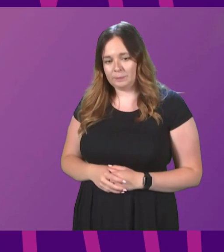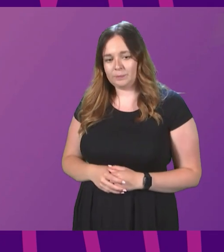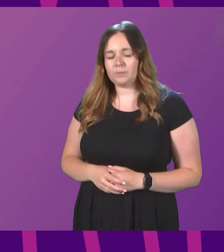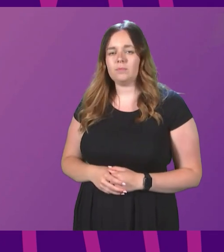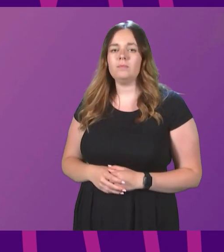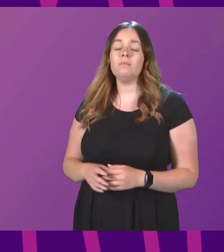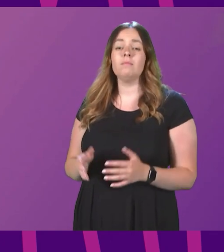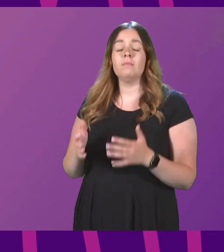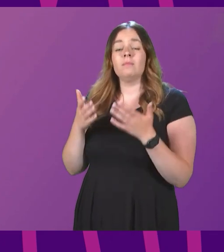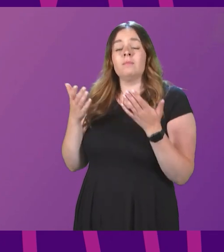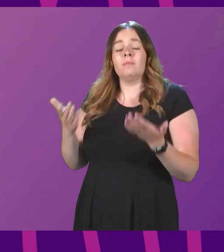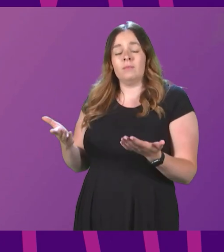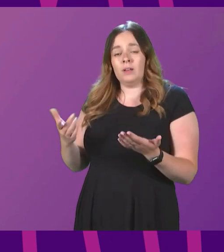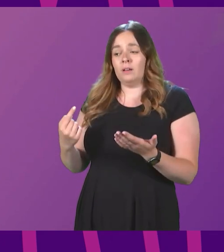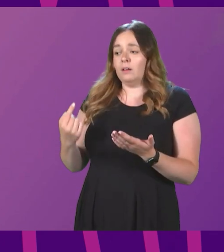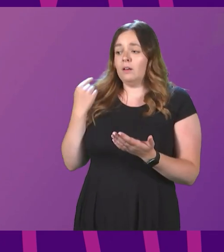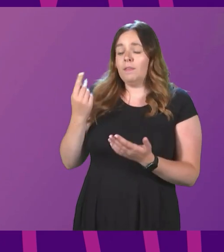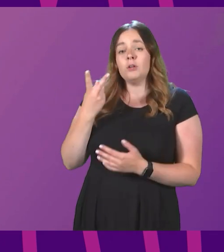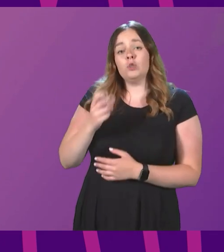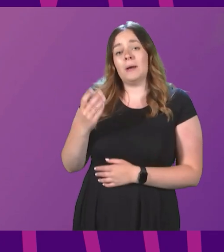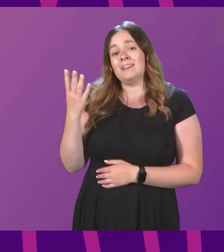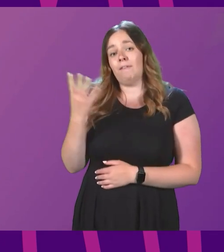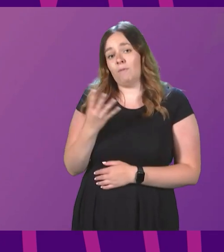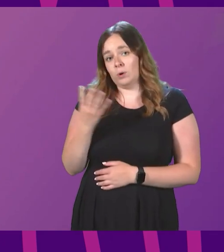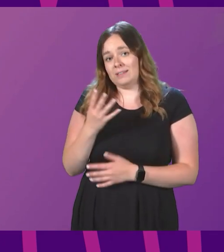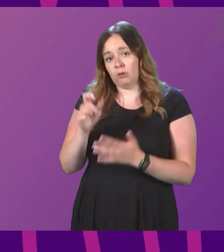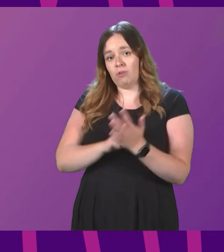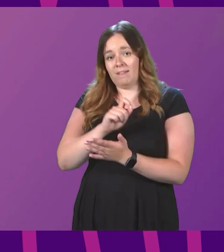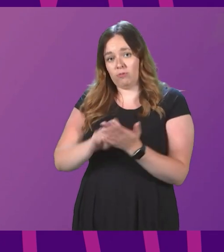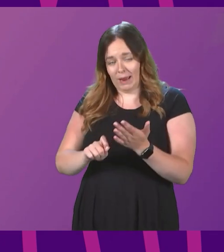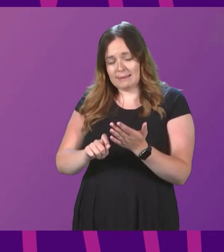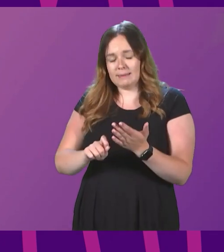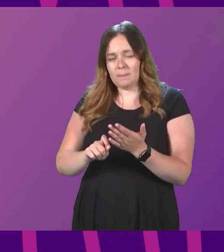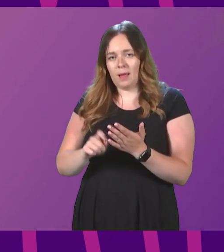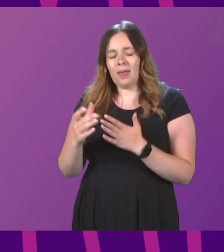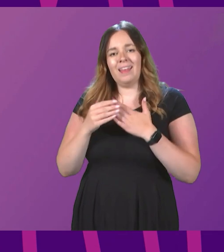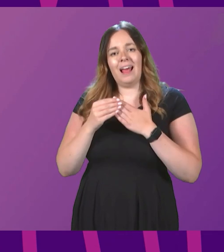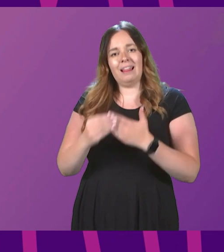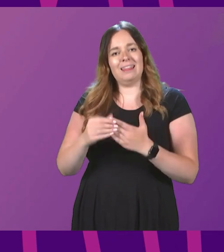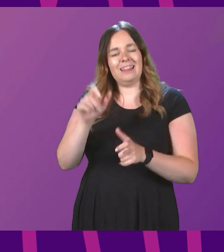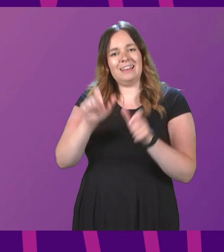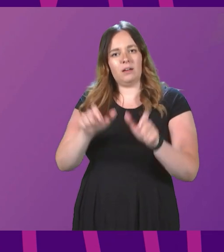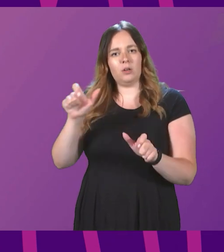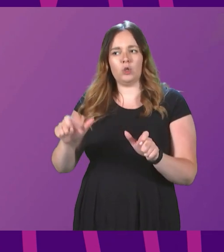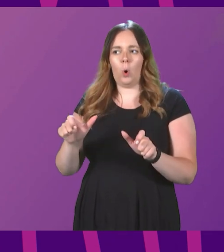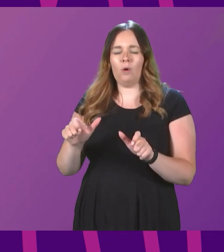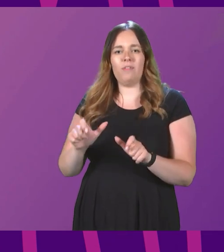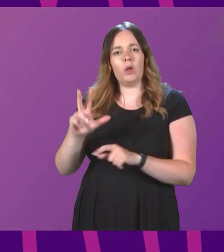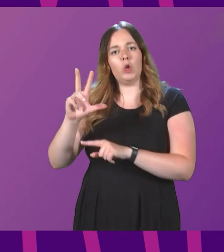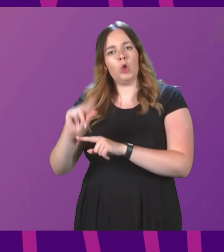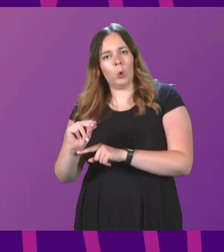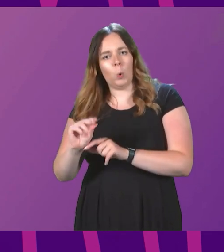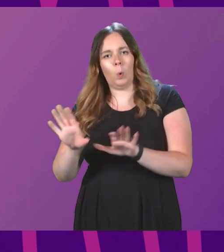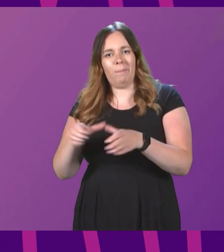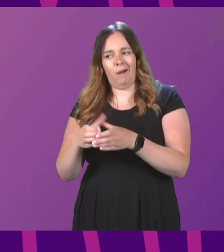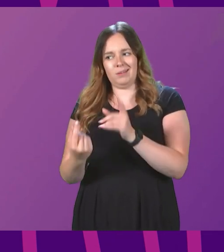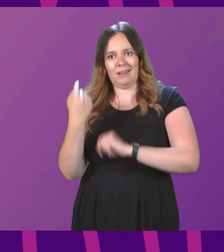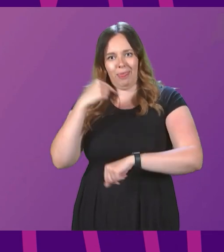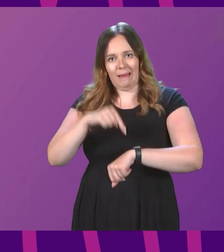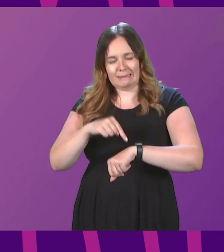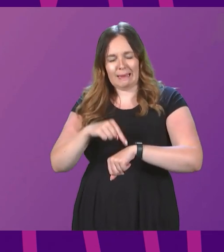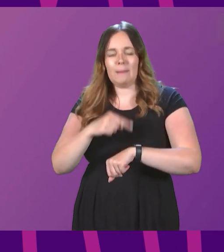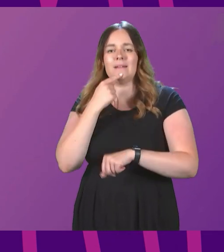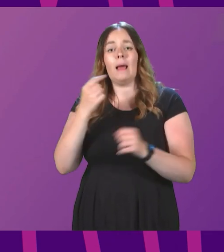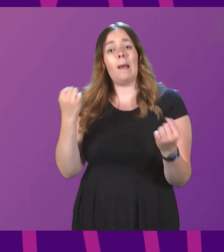Well, of course, in the 2014 referendum, the leaders of the no parties at the time said